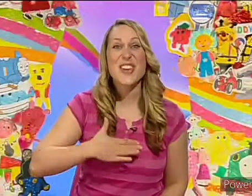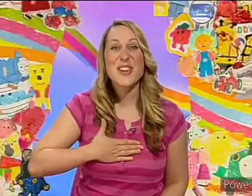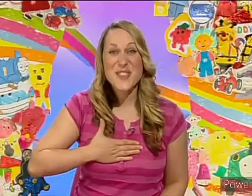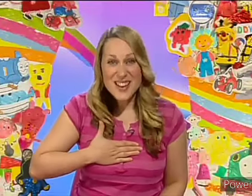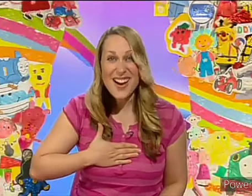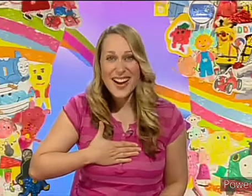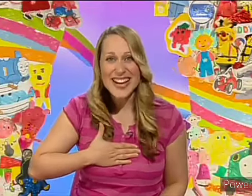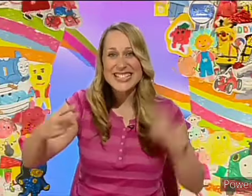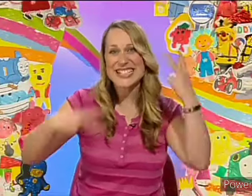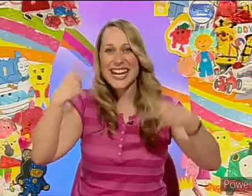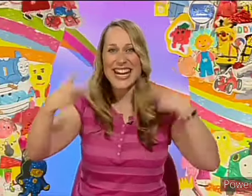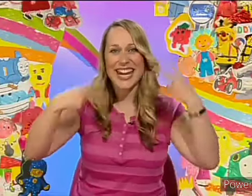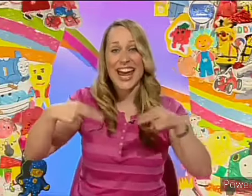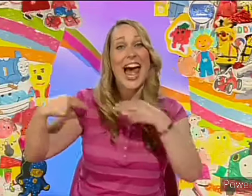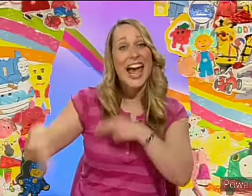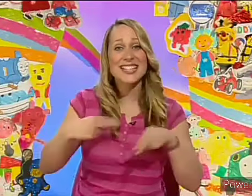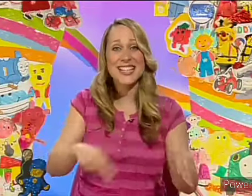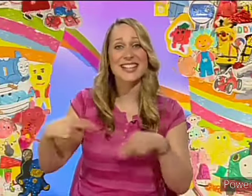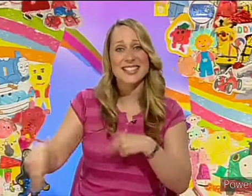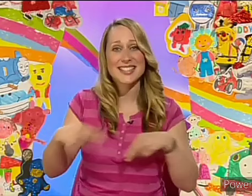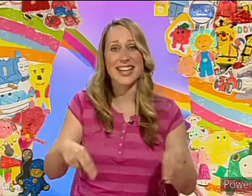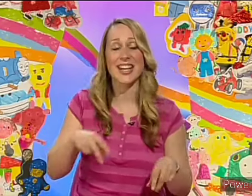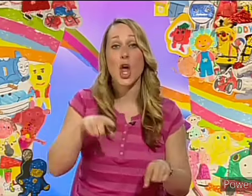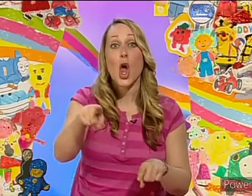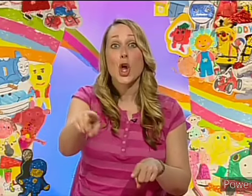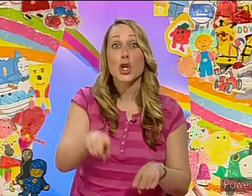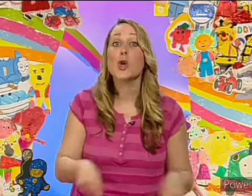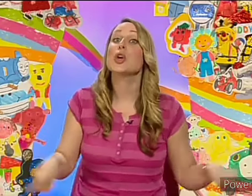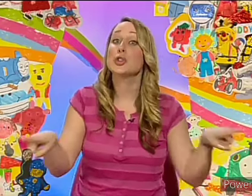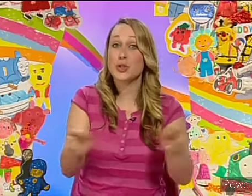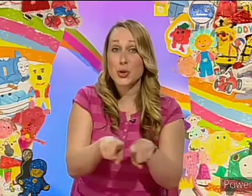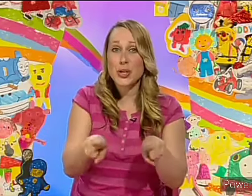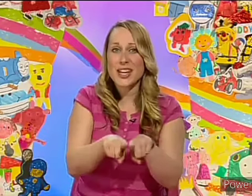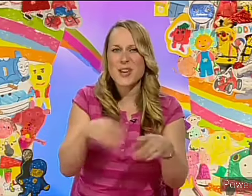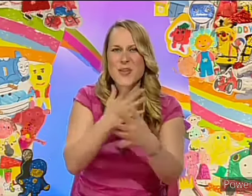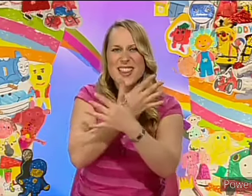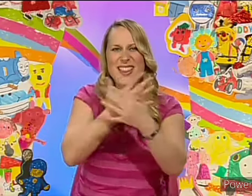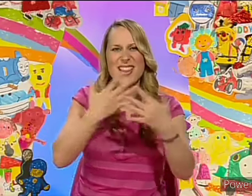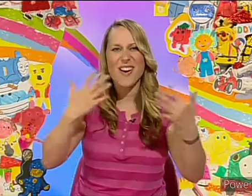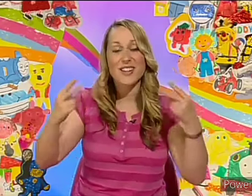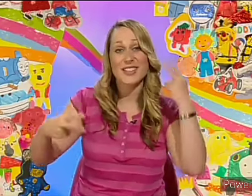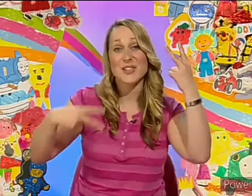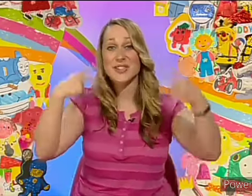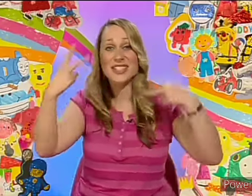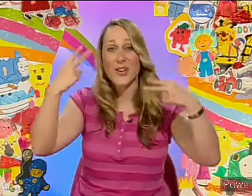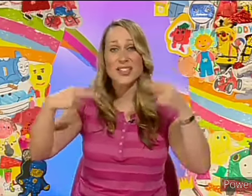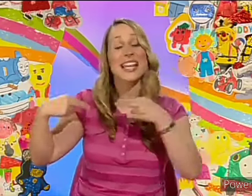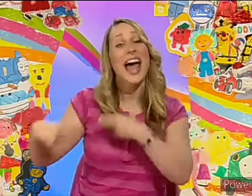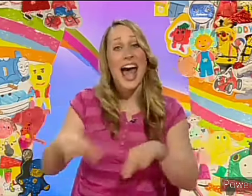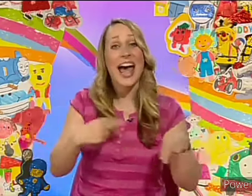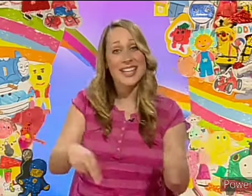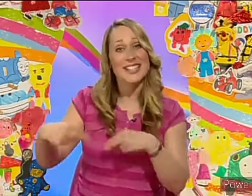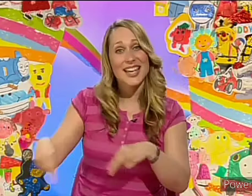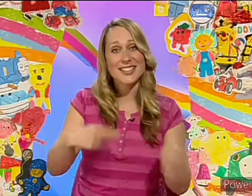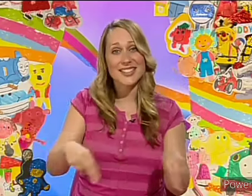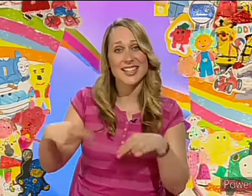you like singing and dancing, you can join in with lots of songs and dances